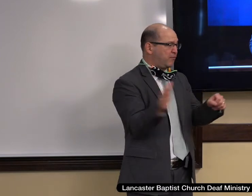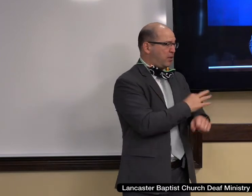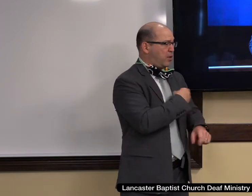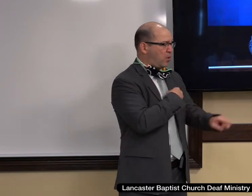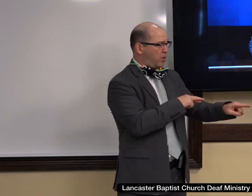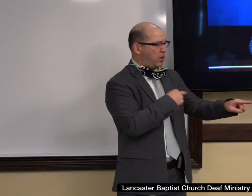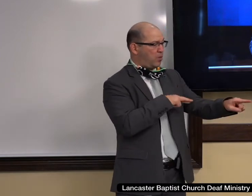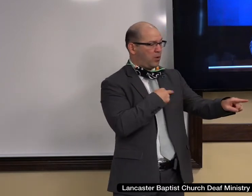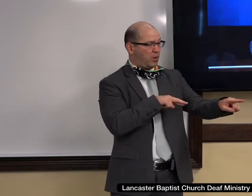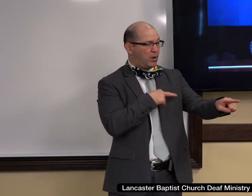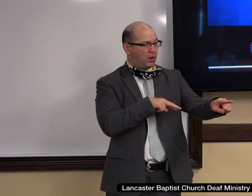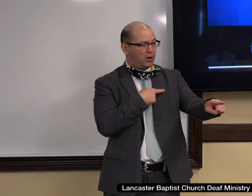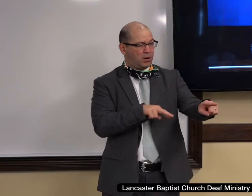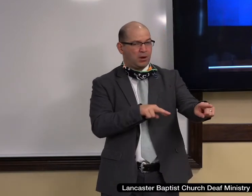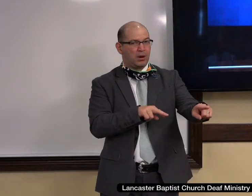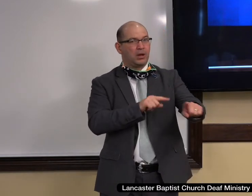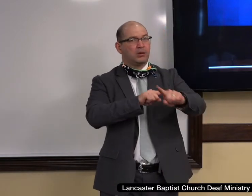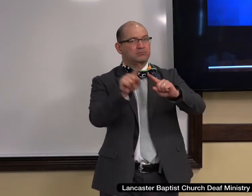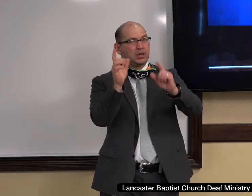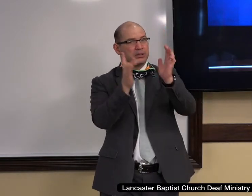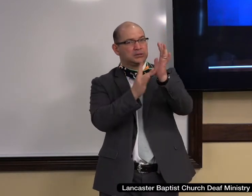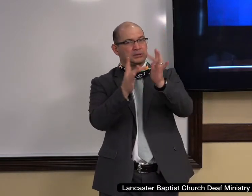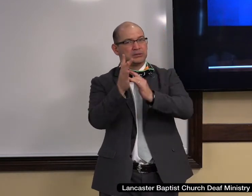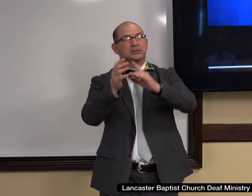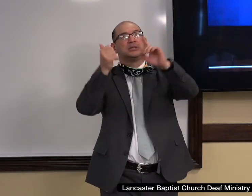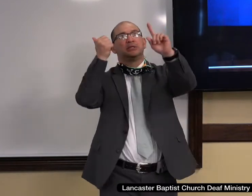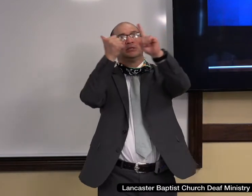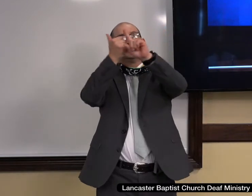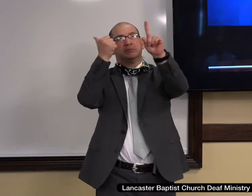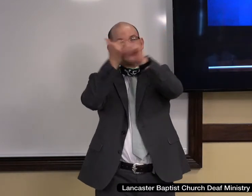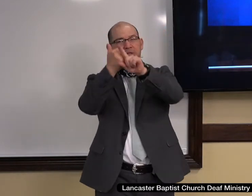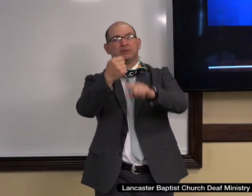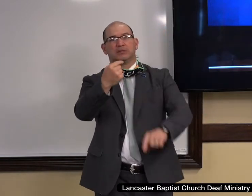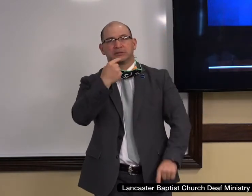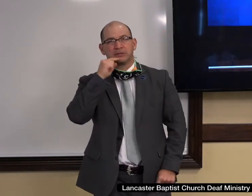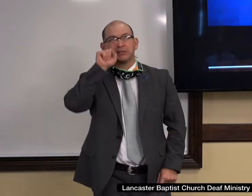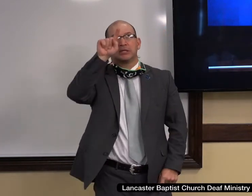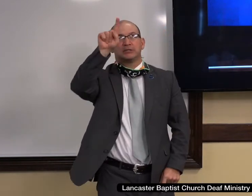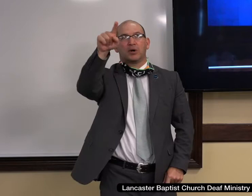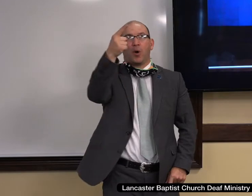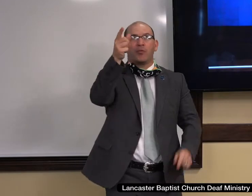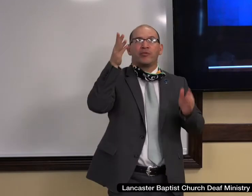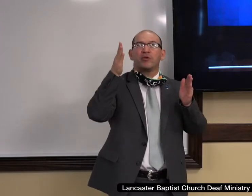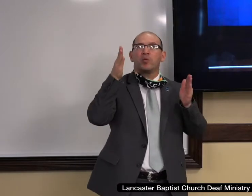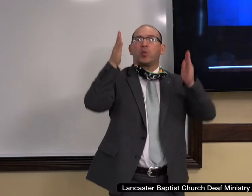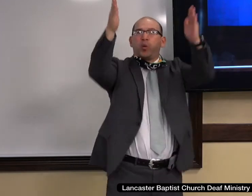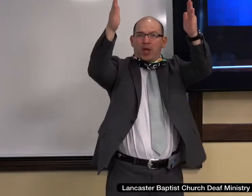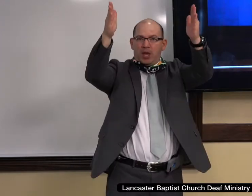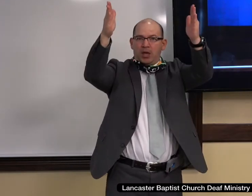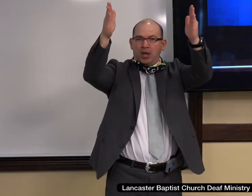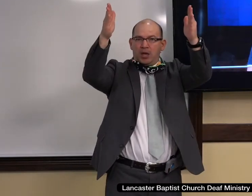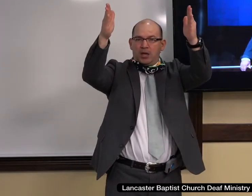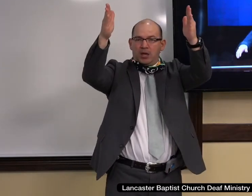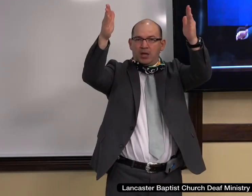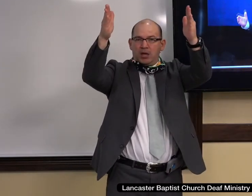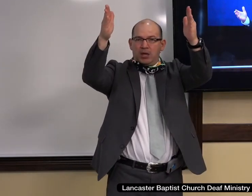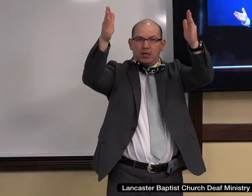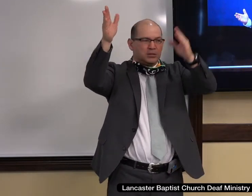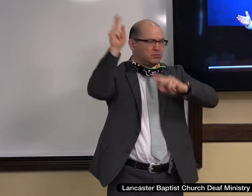exclusivity claim is politically incorrect. It is a verbal slap in the face of other belief systems. If you want to be considered